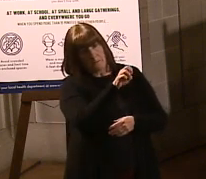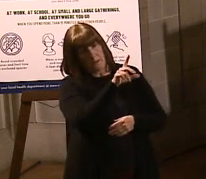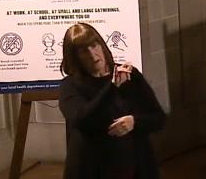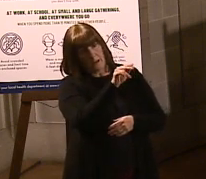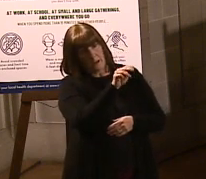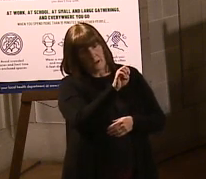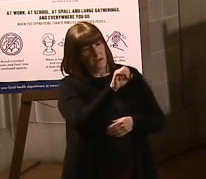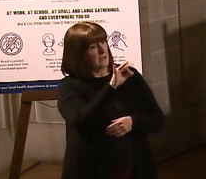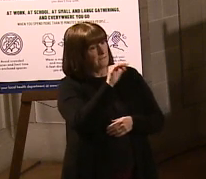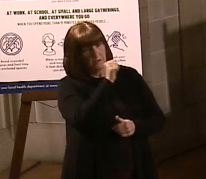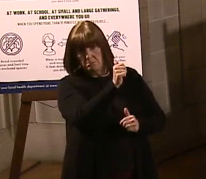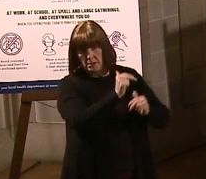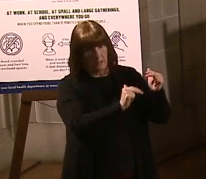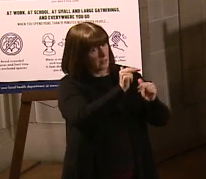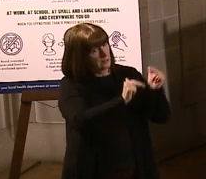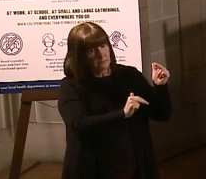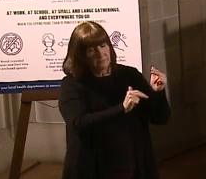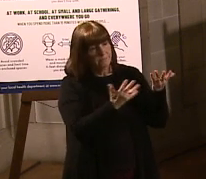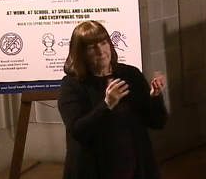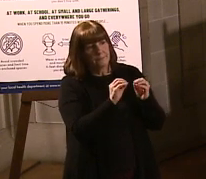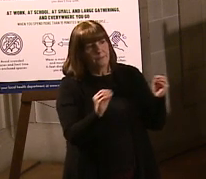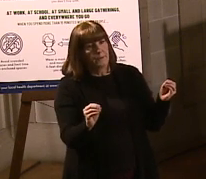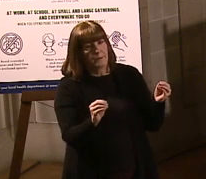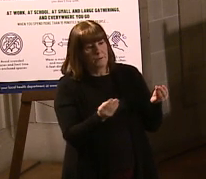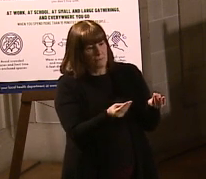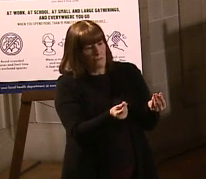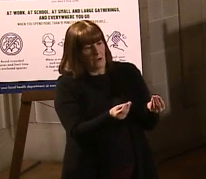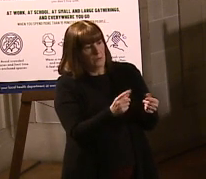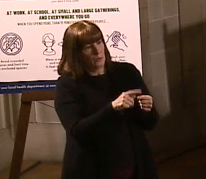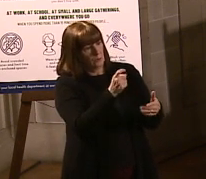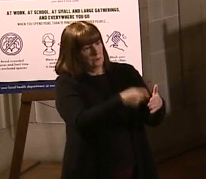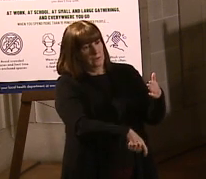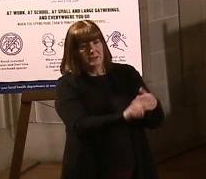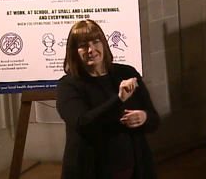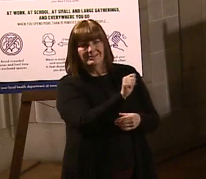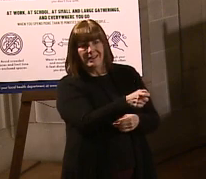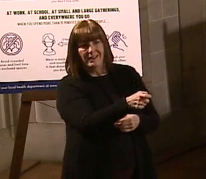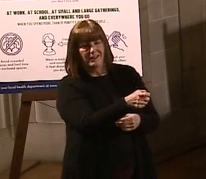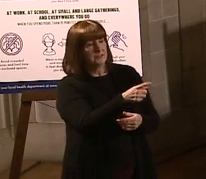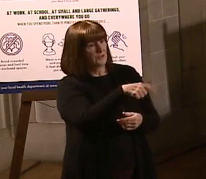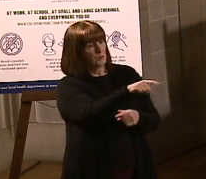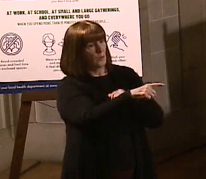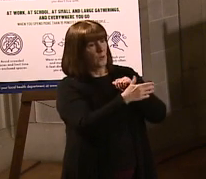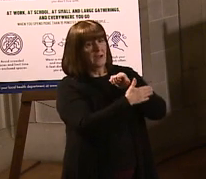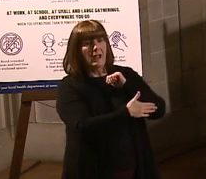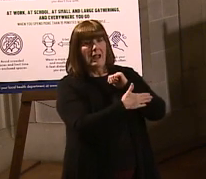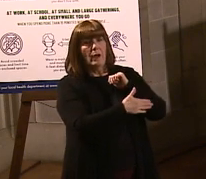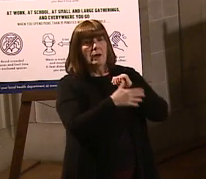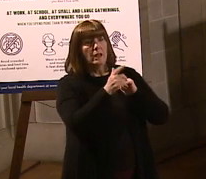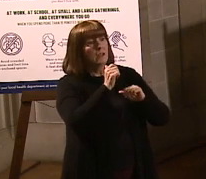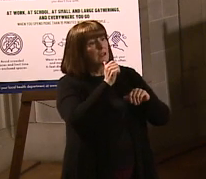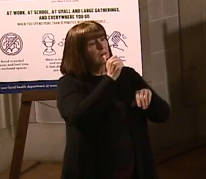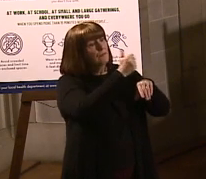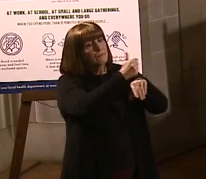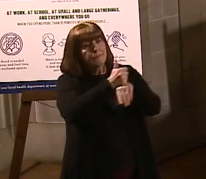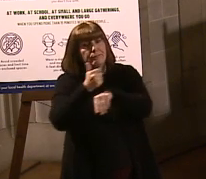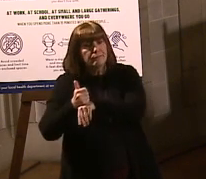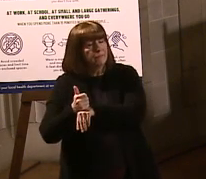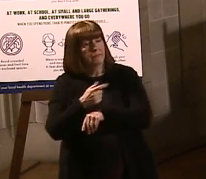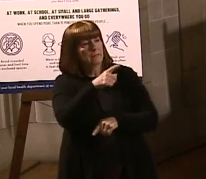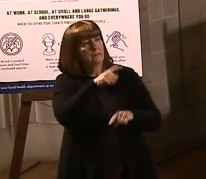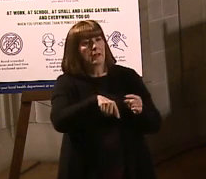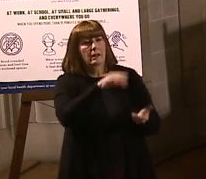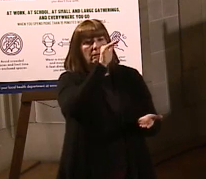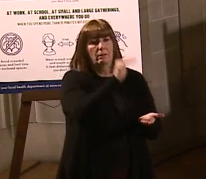built because there will be no property then to tax. And so those counties will miss out on that opportunity to be able to lower